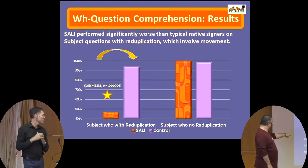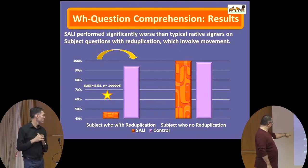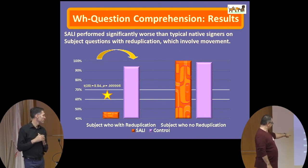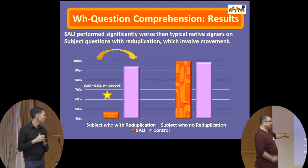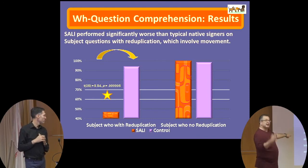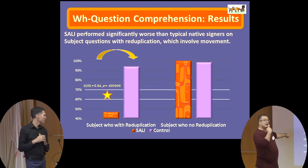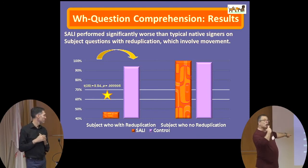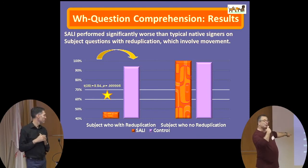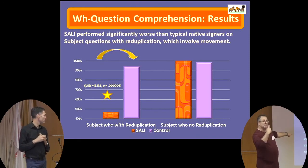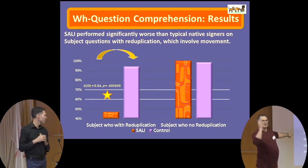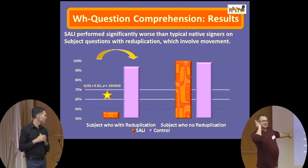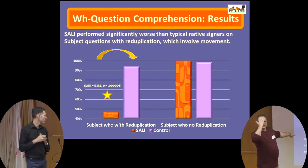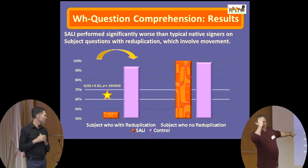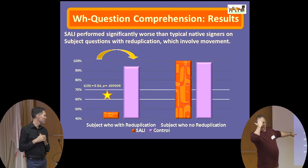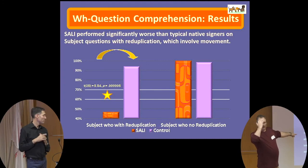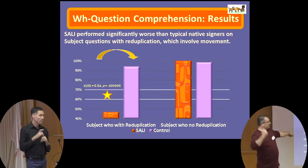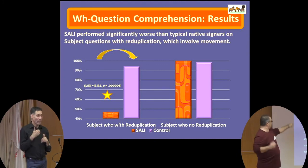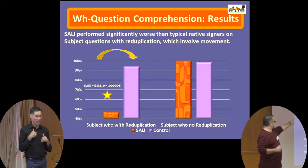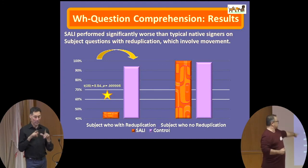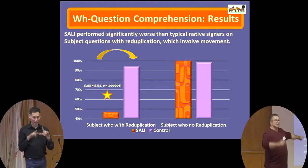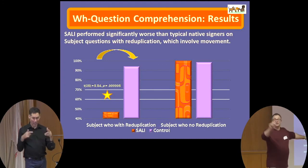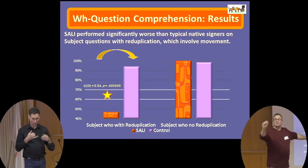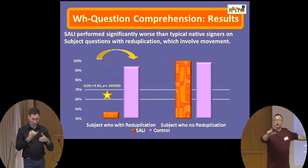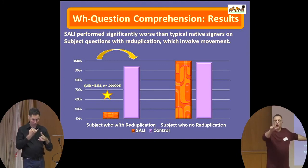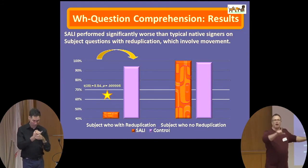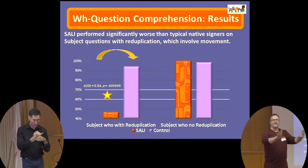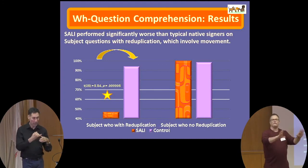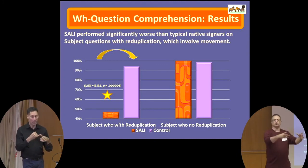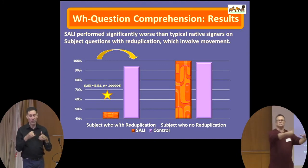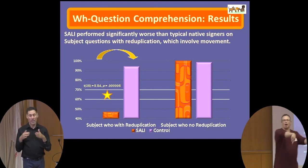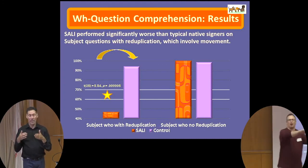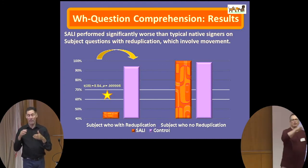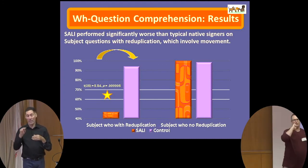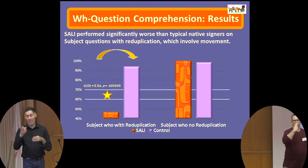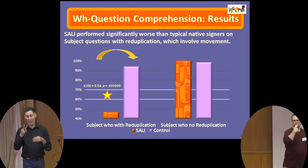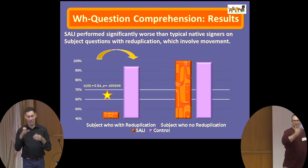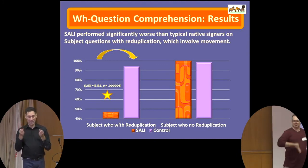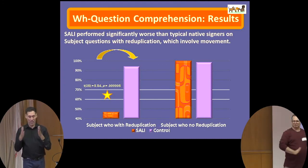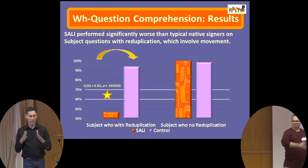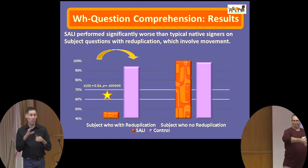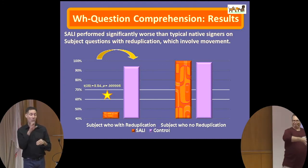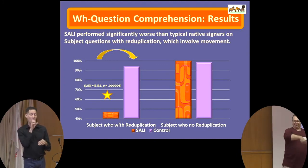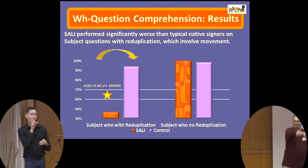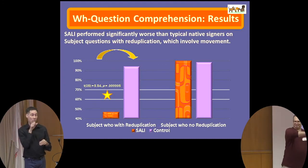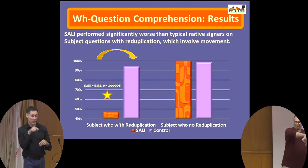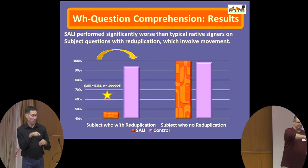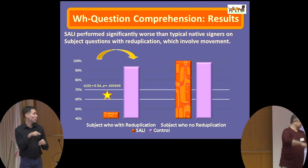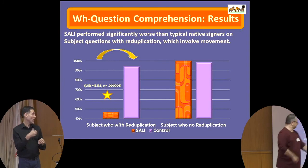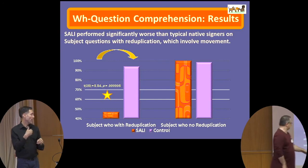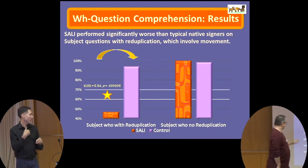language impairment and the native signers. So the orange is the participant with language impairment and